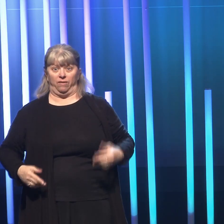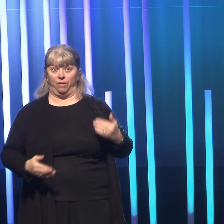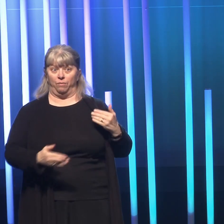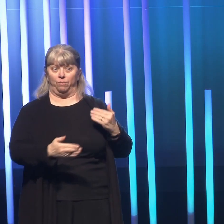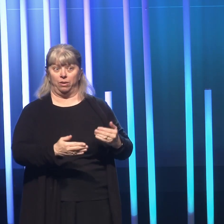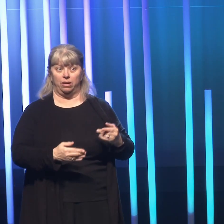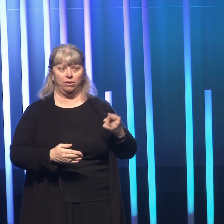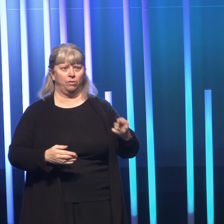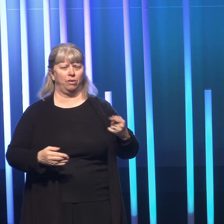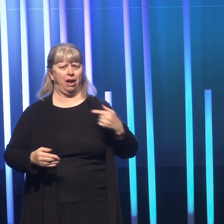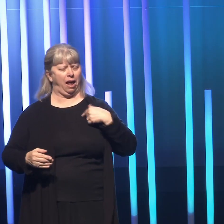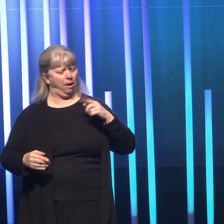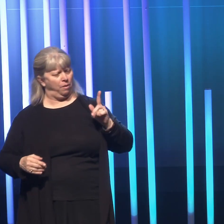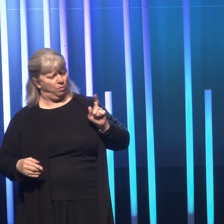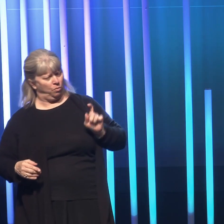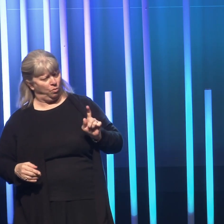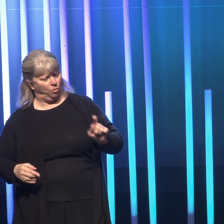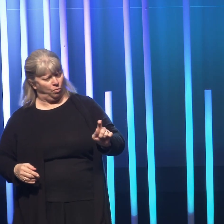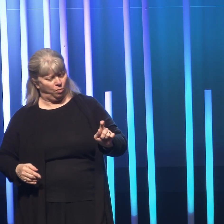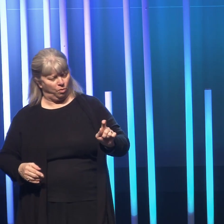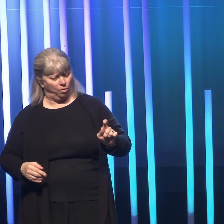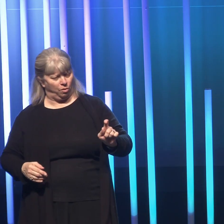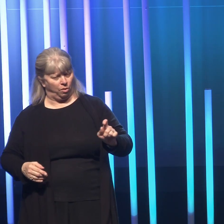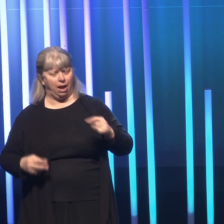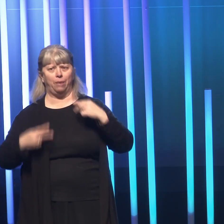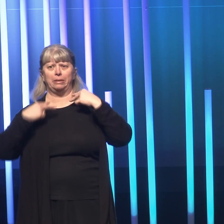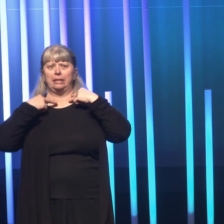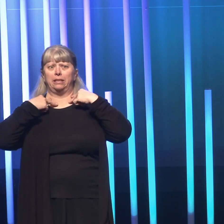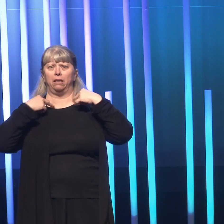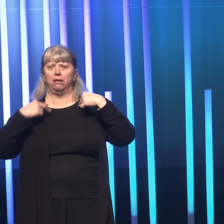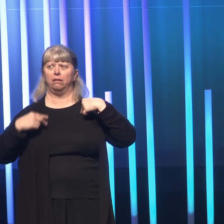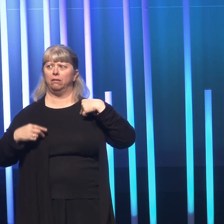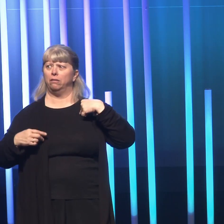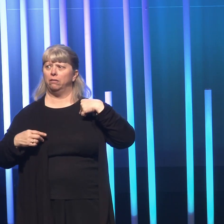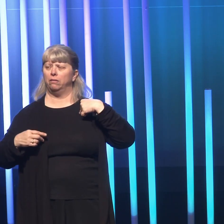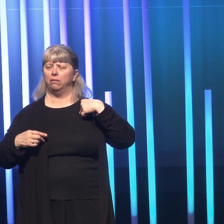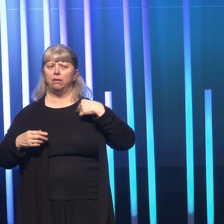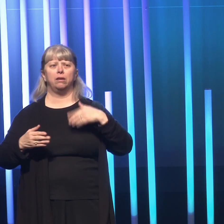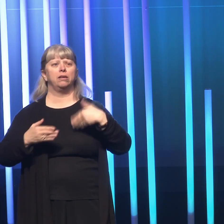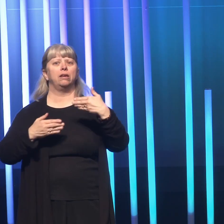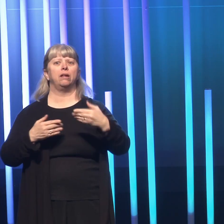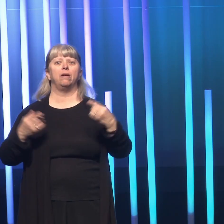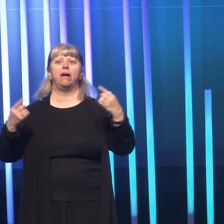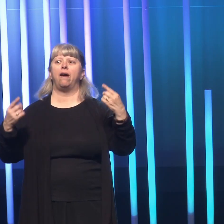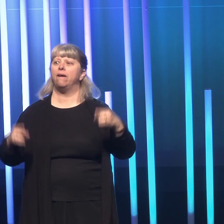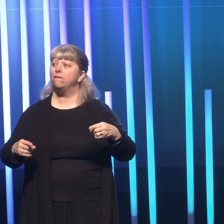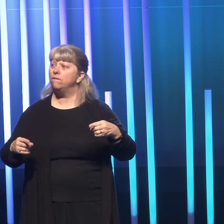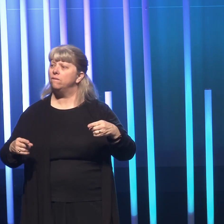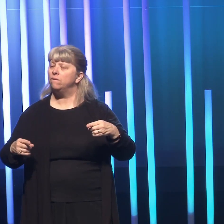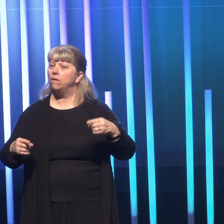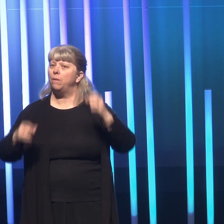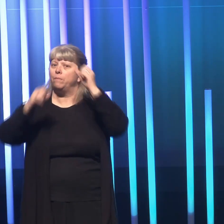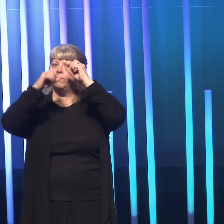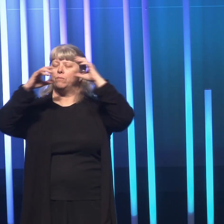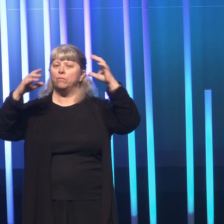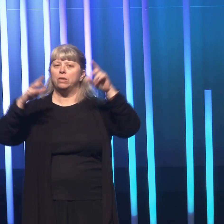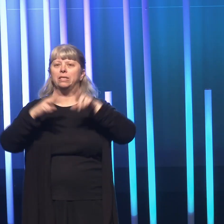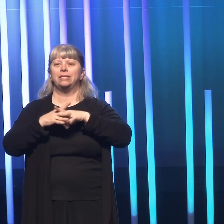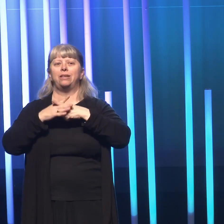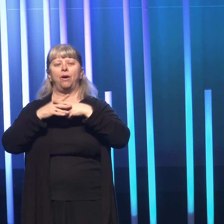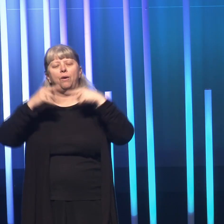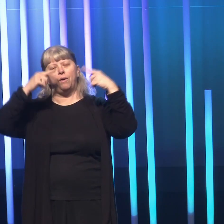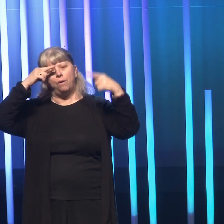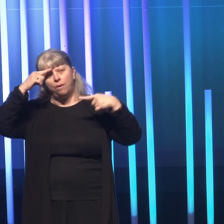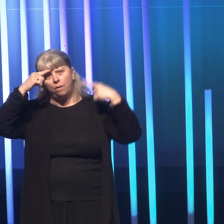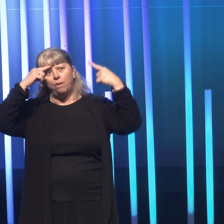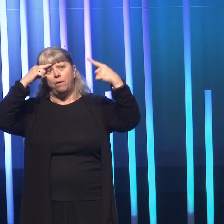him. I was walking, and I was stopped. And then the event in my vision started playing